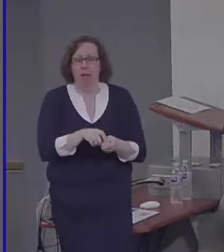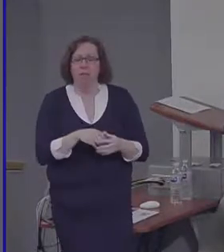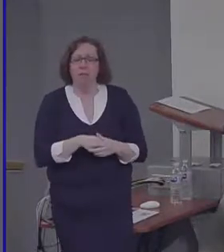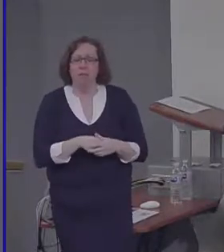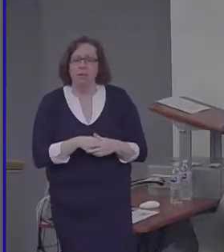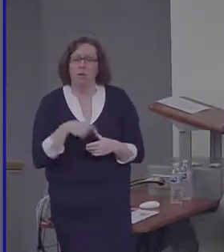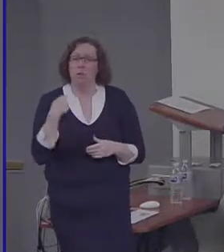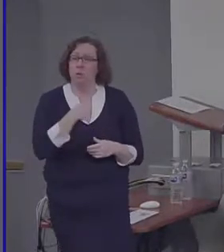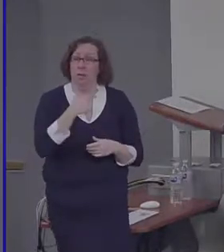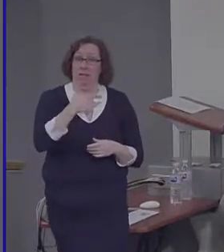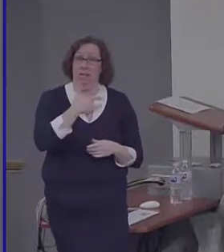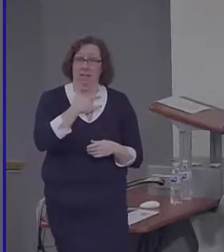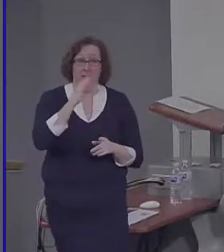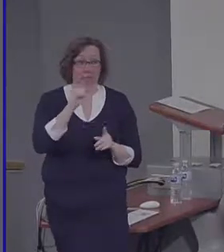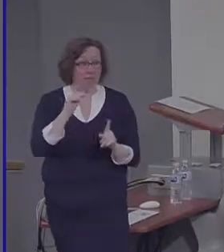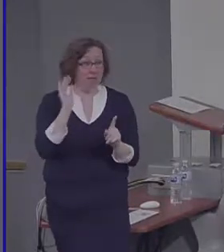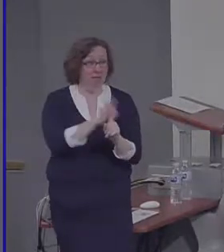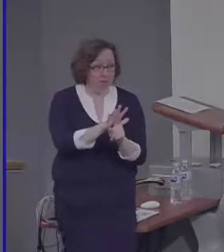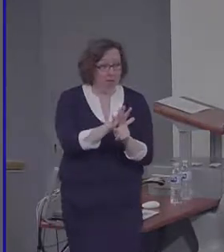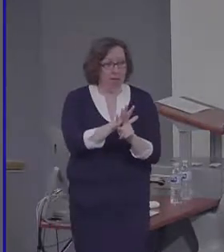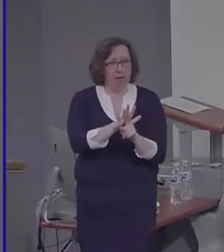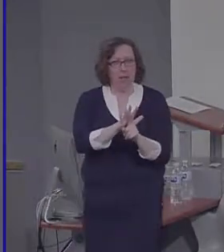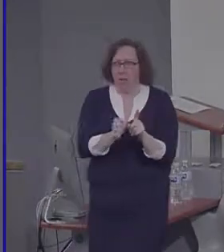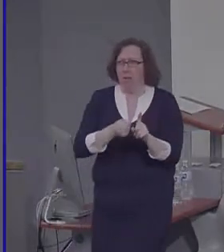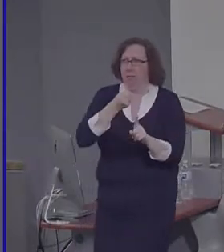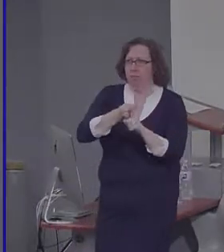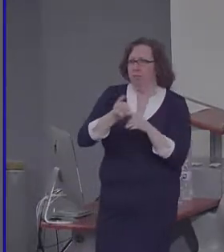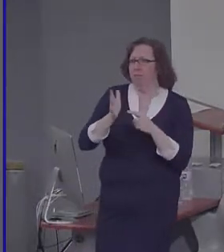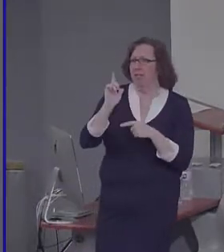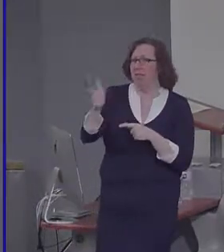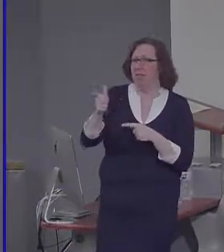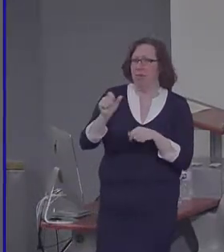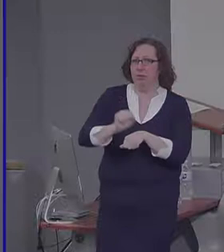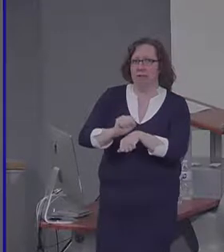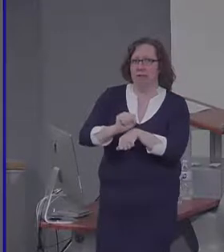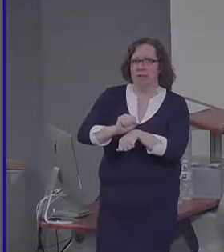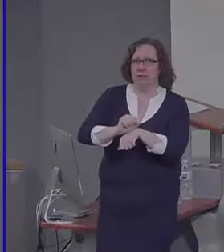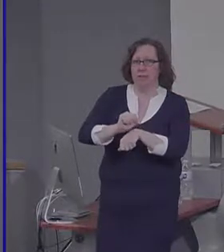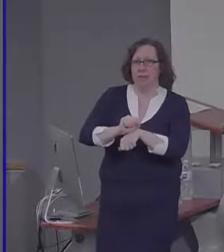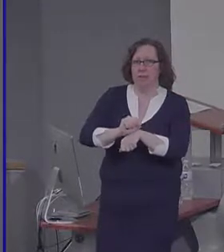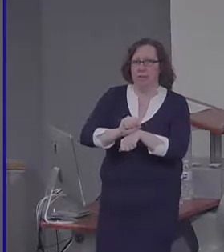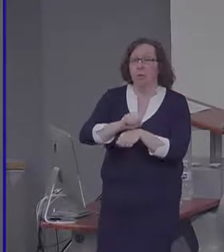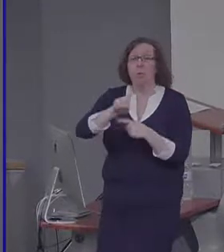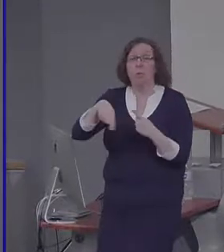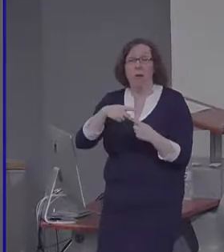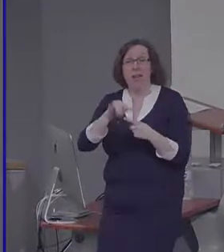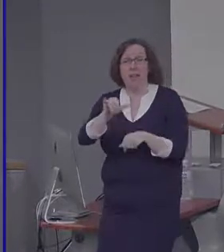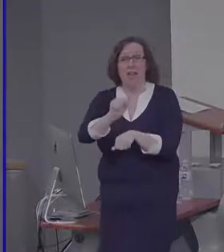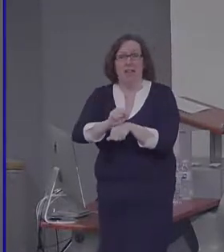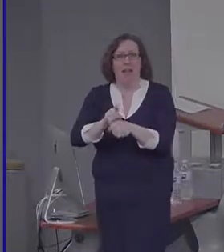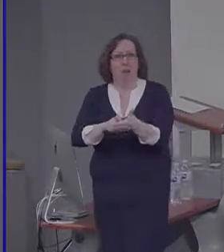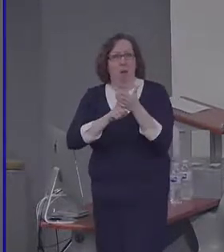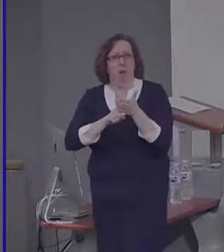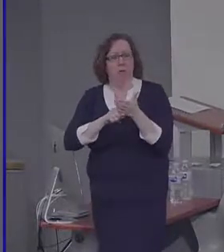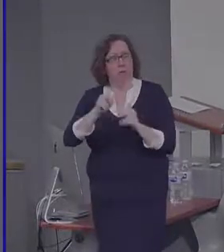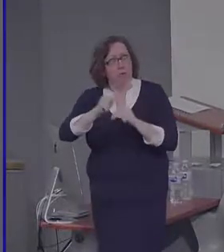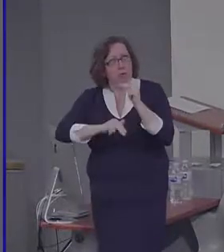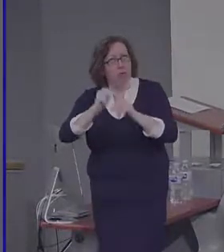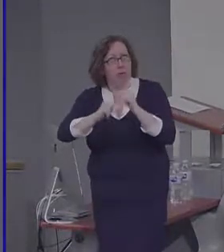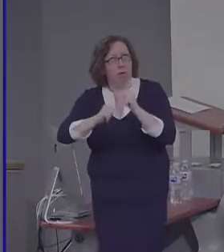tasks where one of the things involved in the task is constructing a mental event. So you construct this